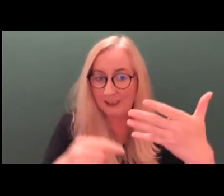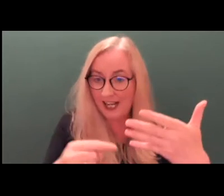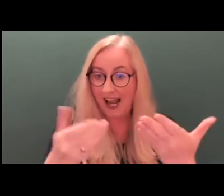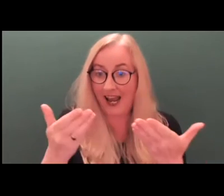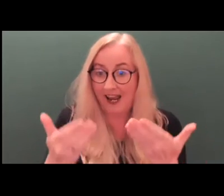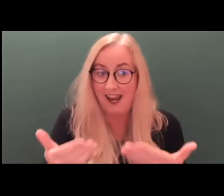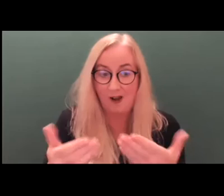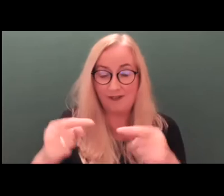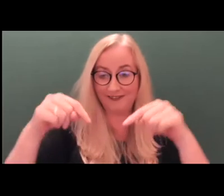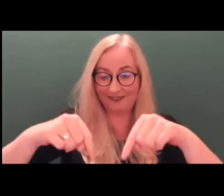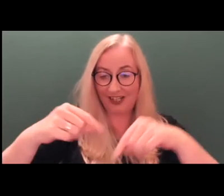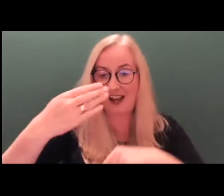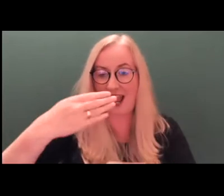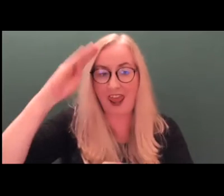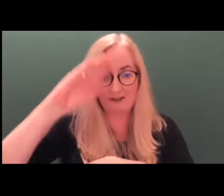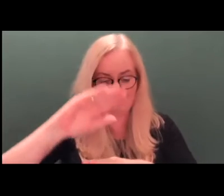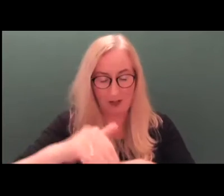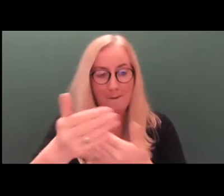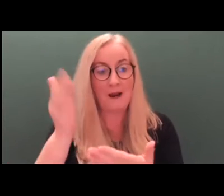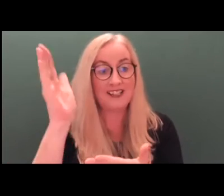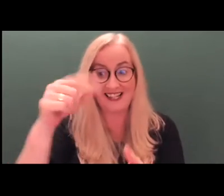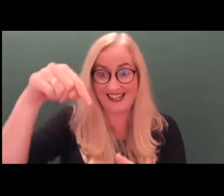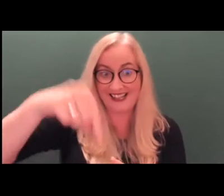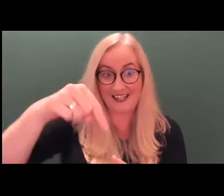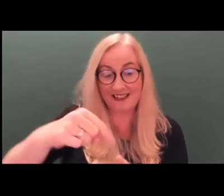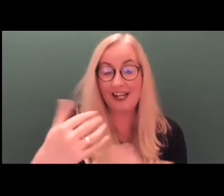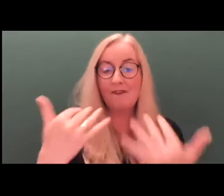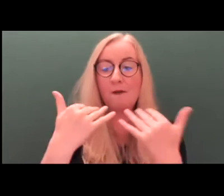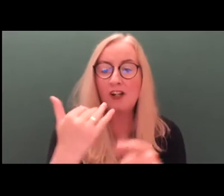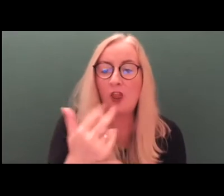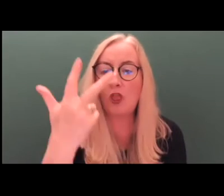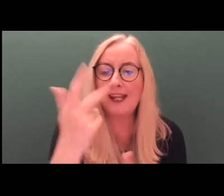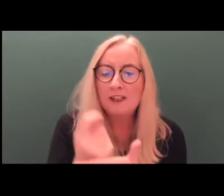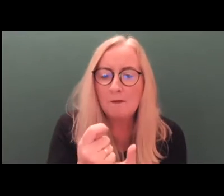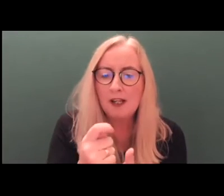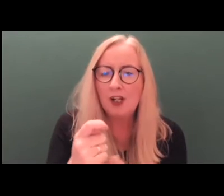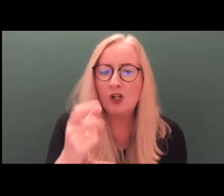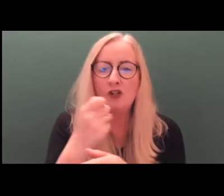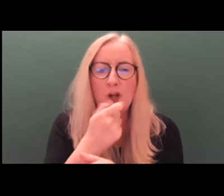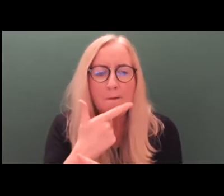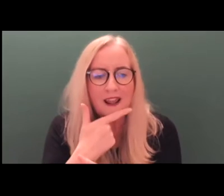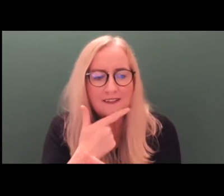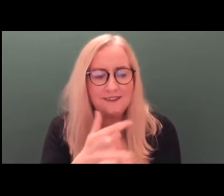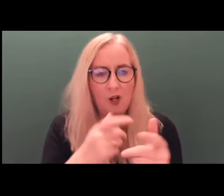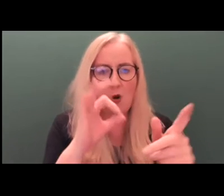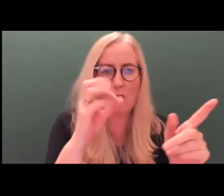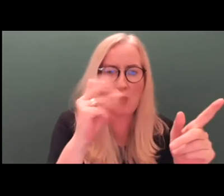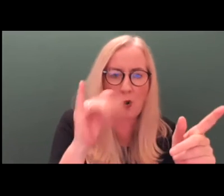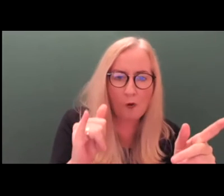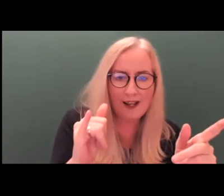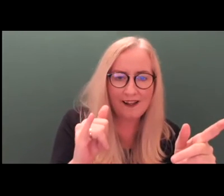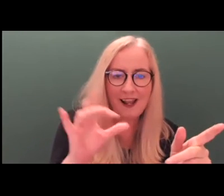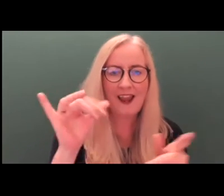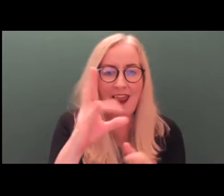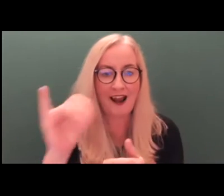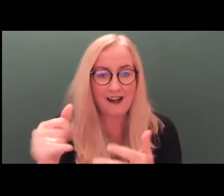in Ireland, have presented it three times in Dublin, Galway and Kilone. So I